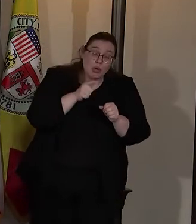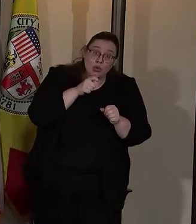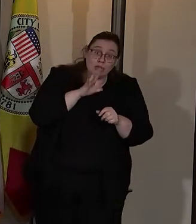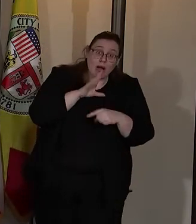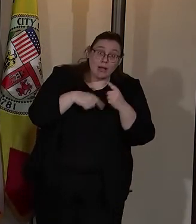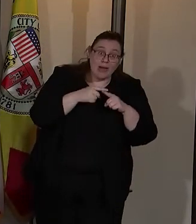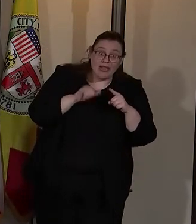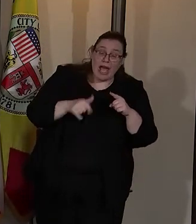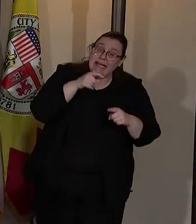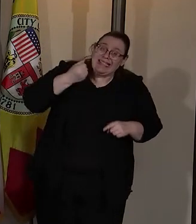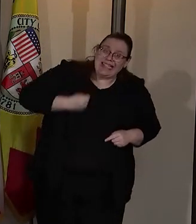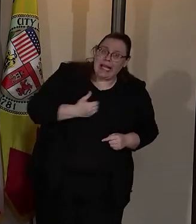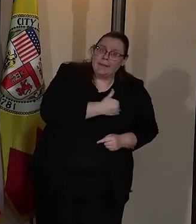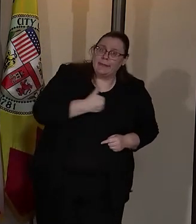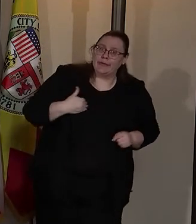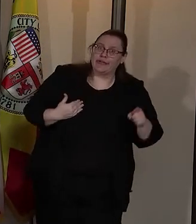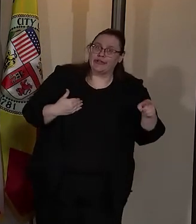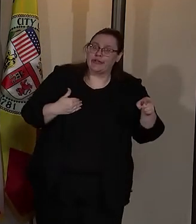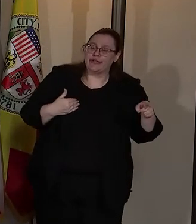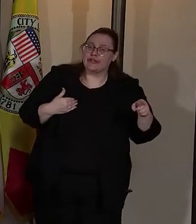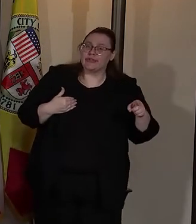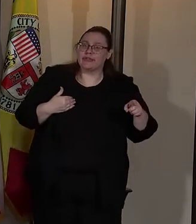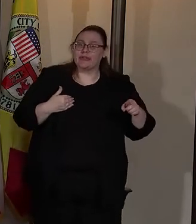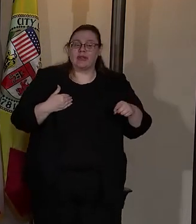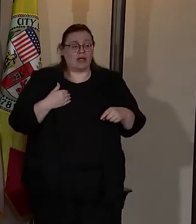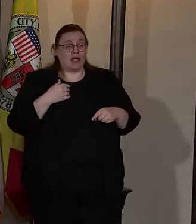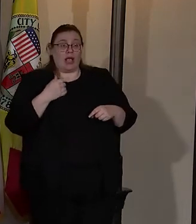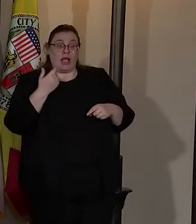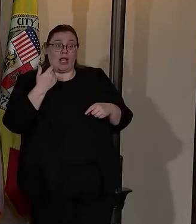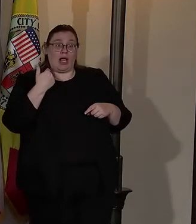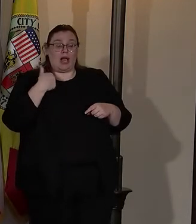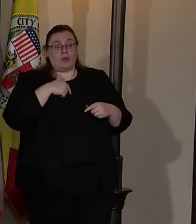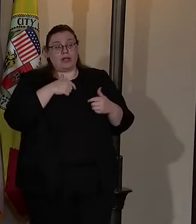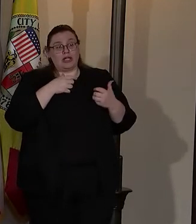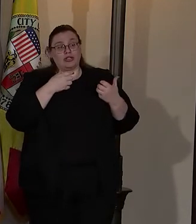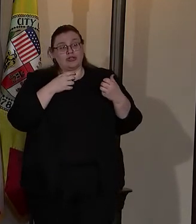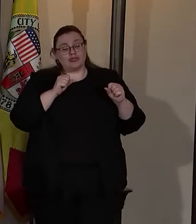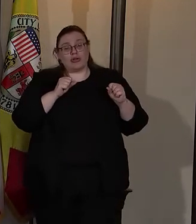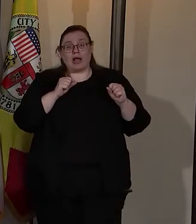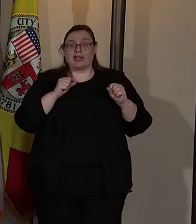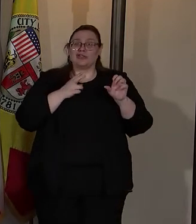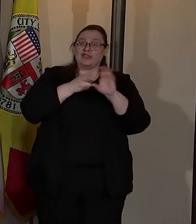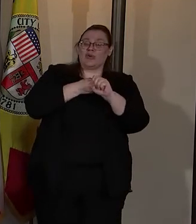about their kids being safe. And they don't arrest us when we try to join Summer Night Lights.